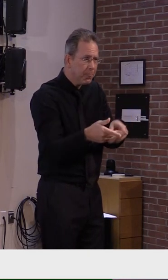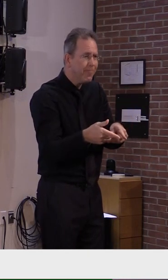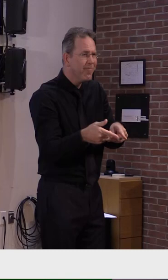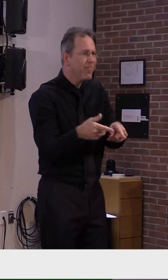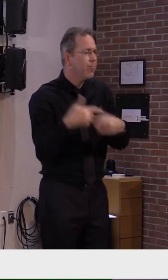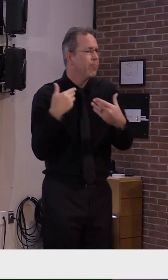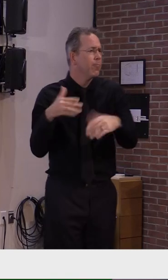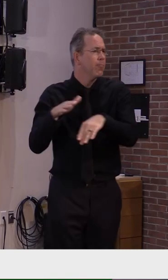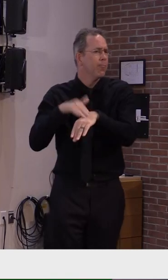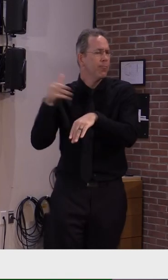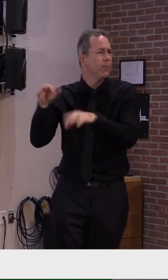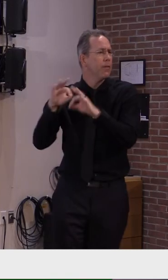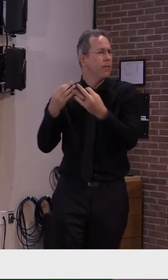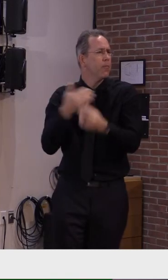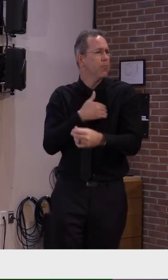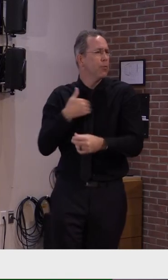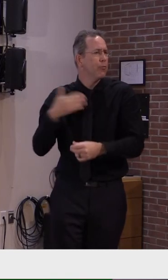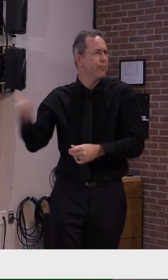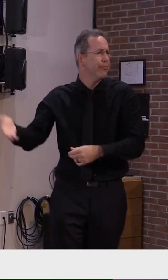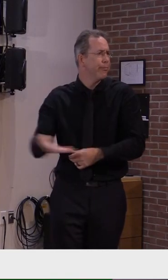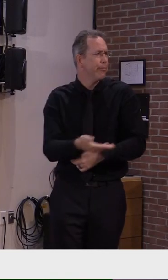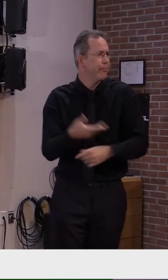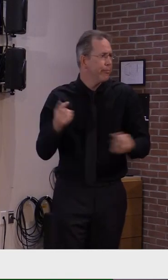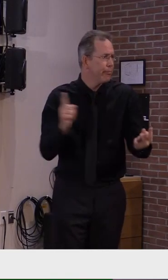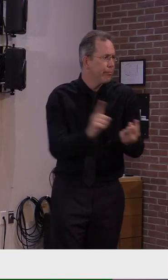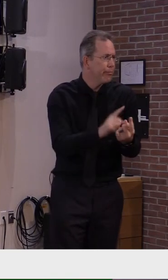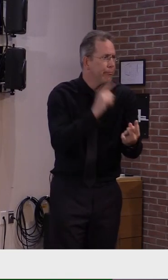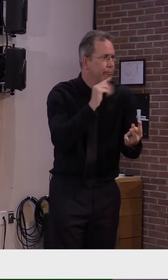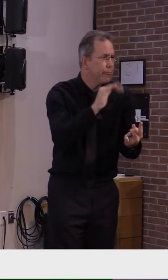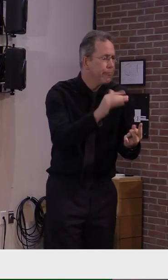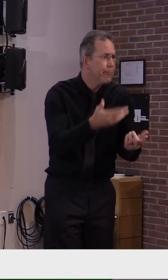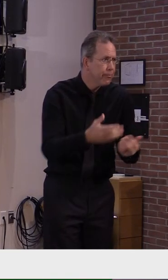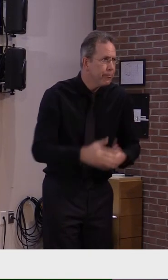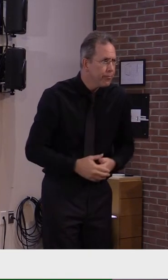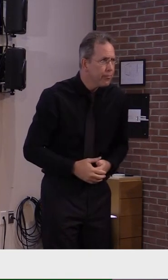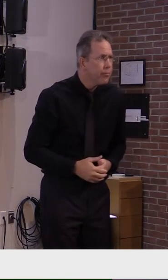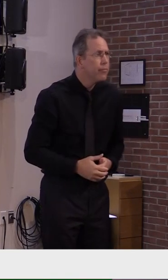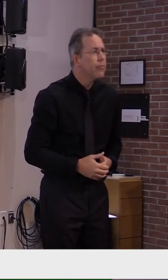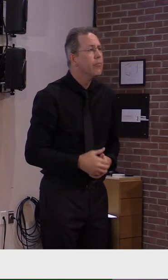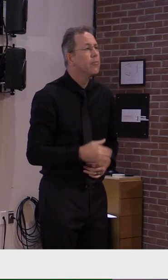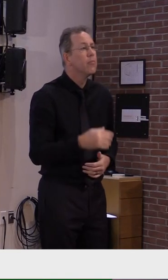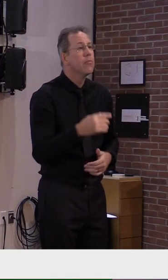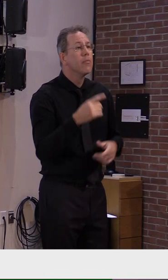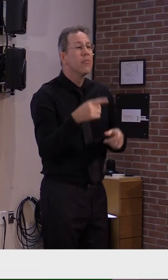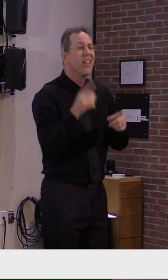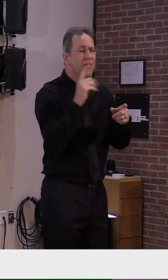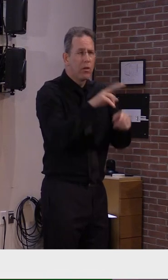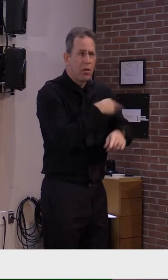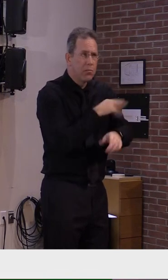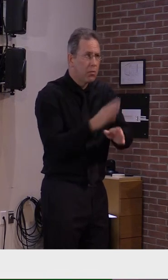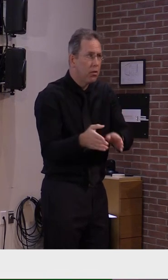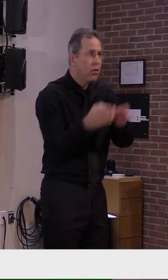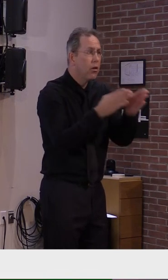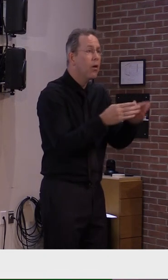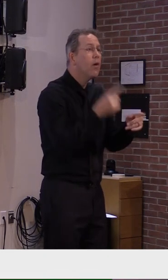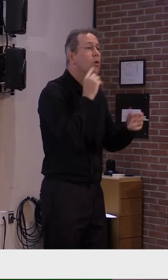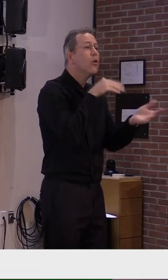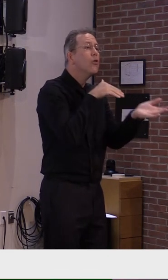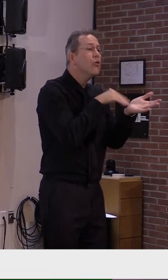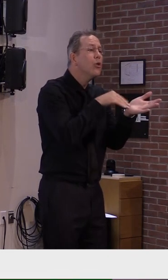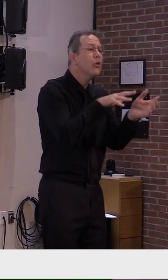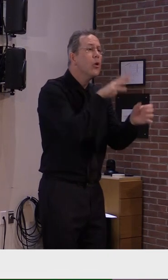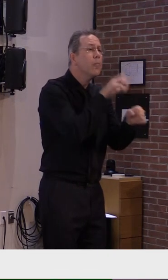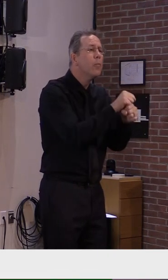permitted to accompany patients to outpatient visits unless the patient requires support and assistance to access